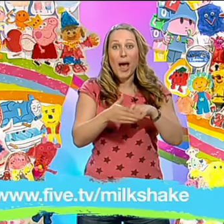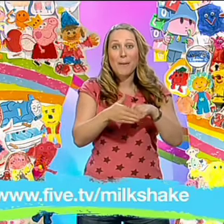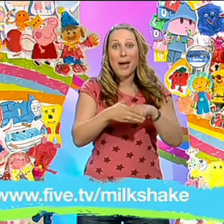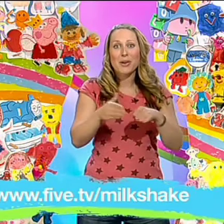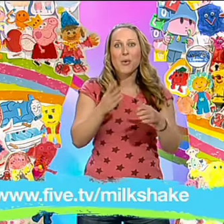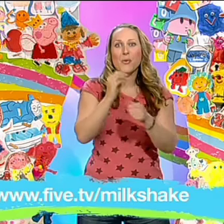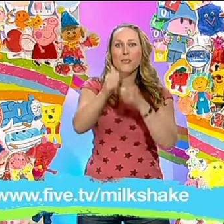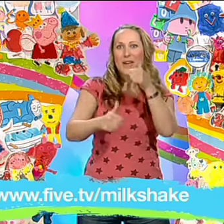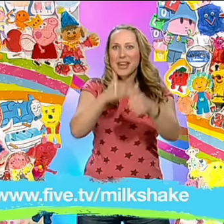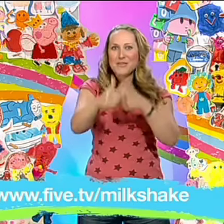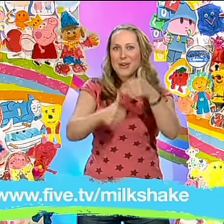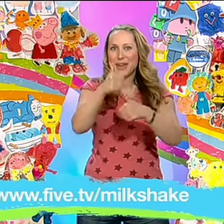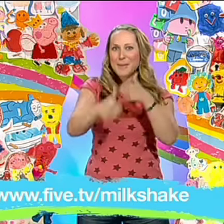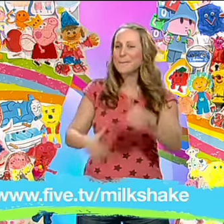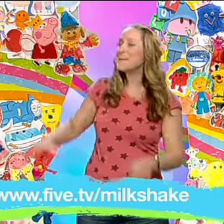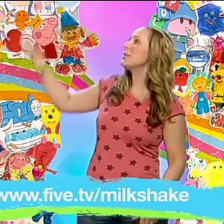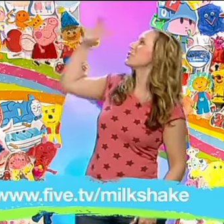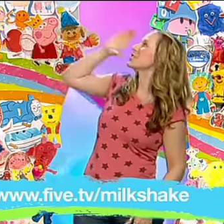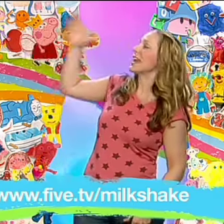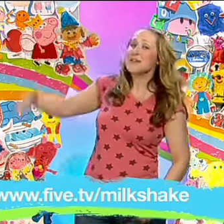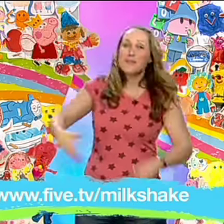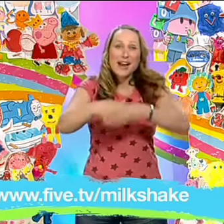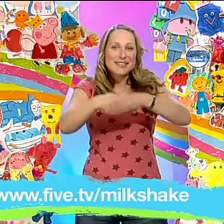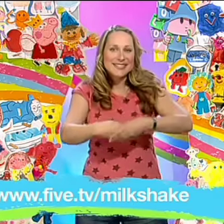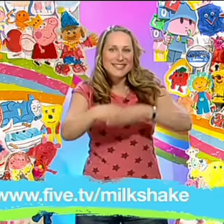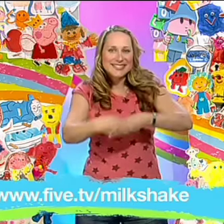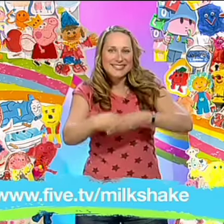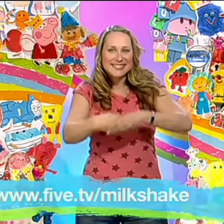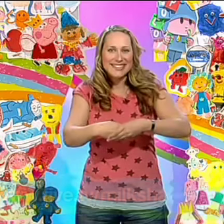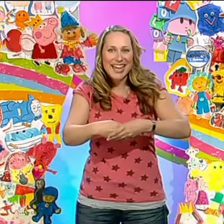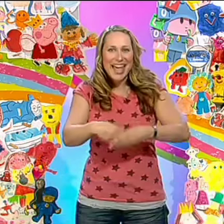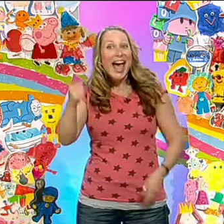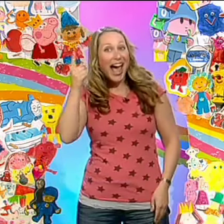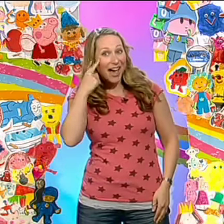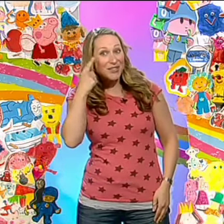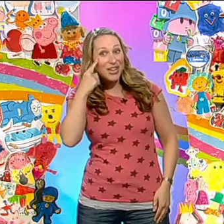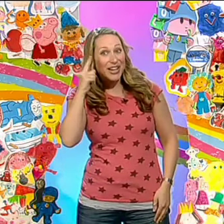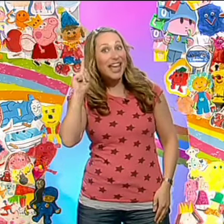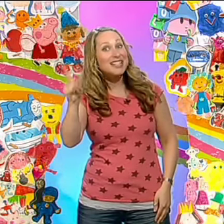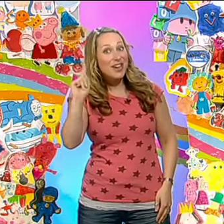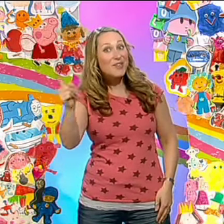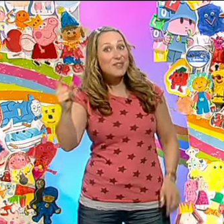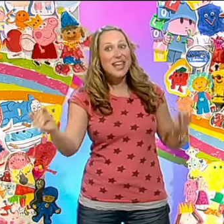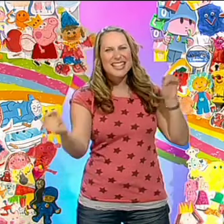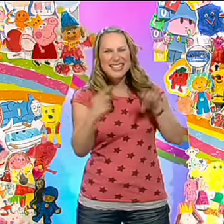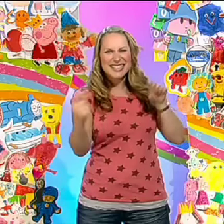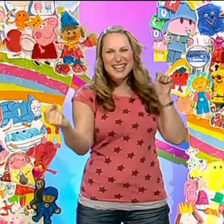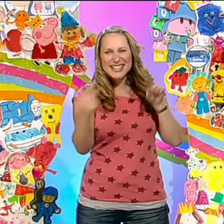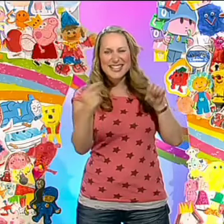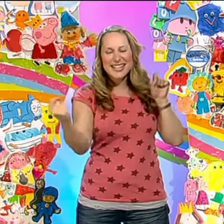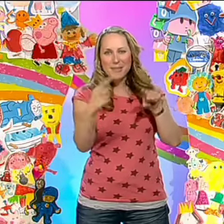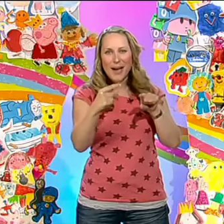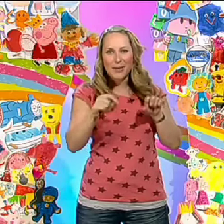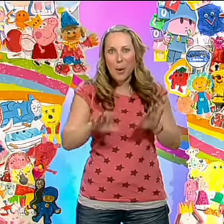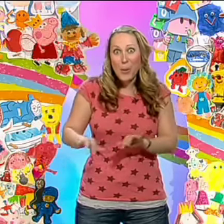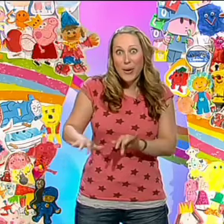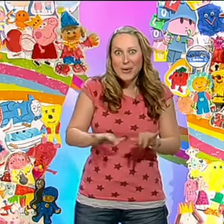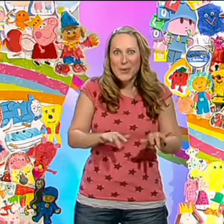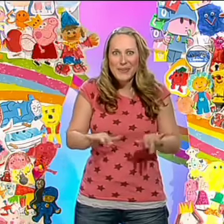about your favourite Milkshake friends. Have a look and don't forget to send us an email while you're on